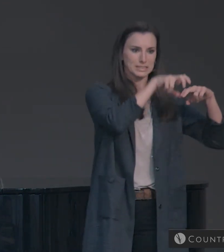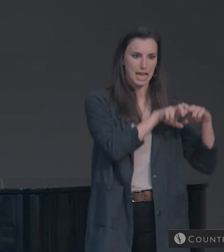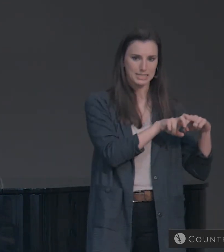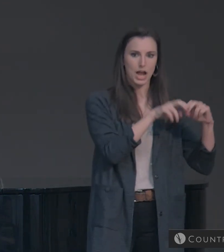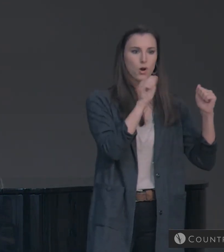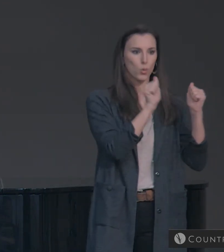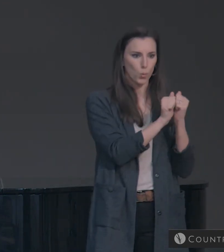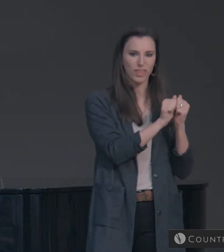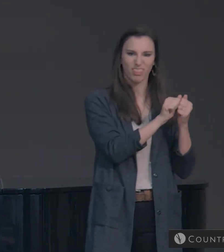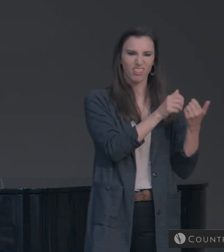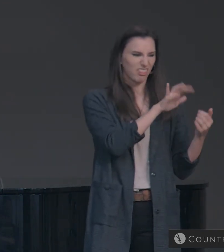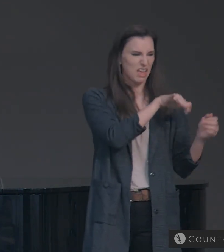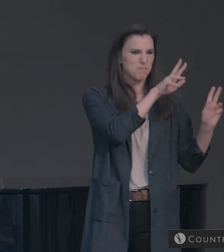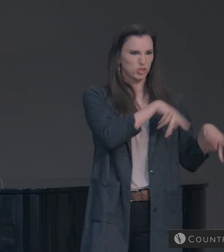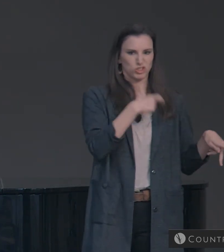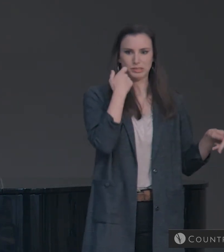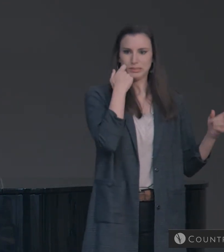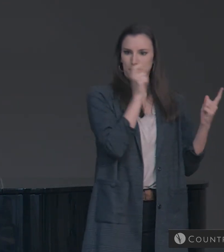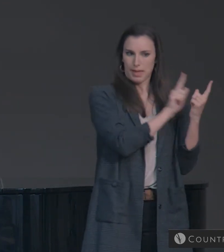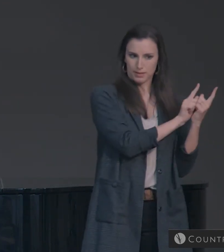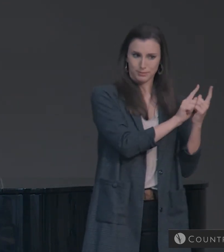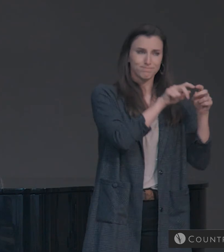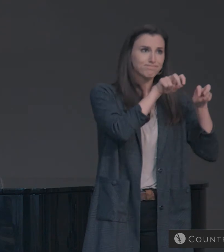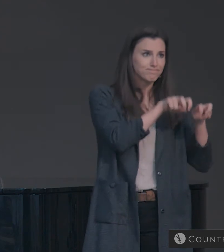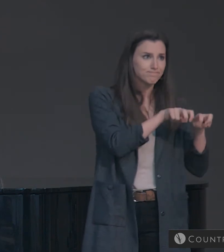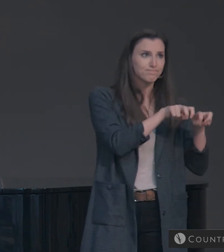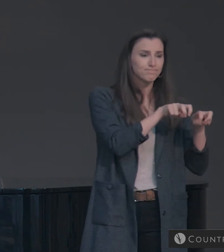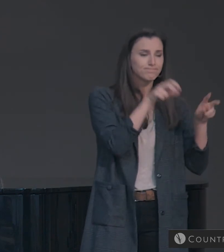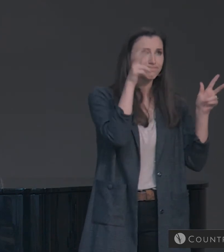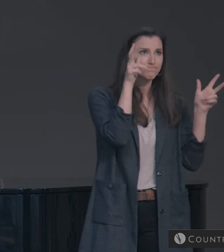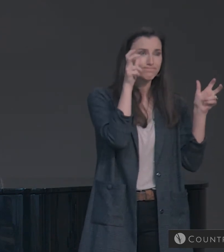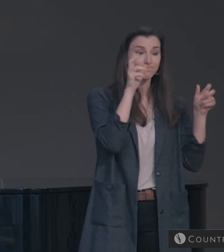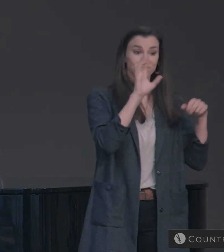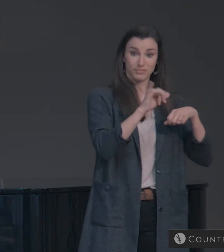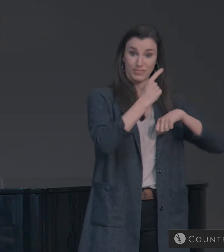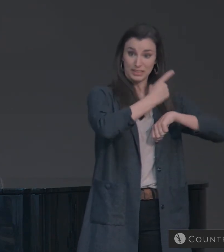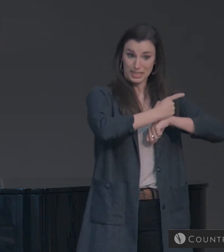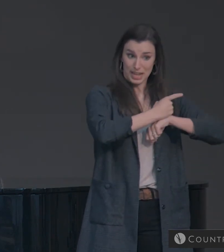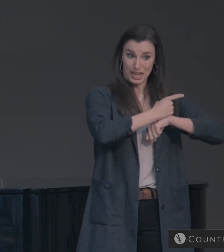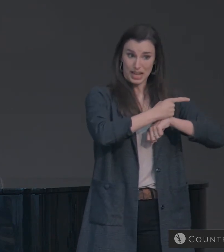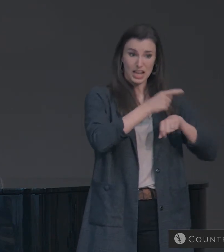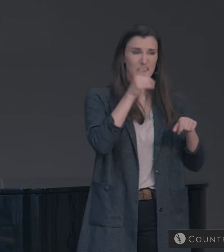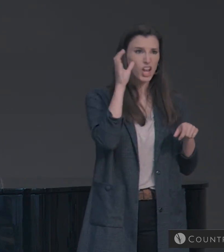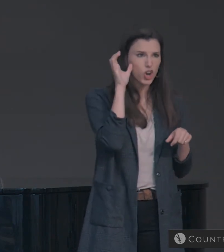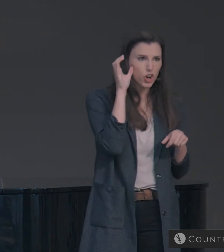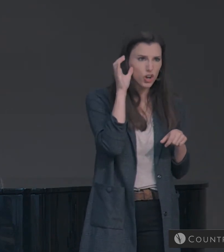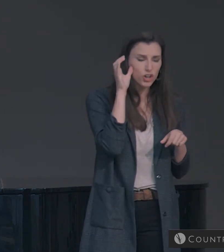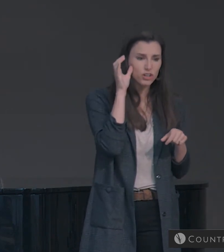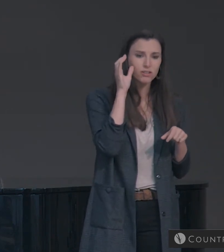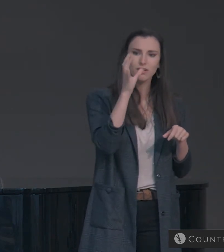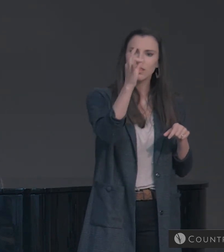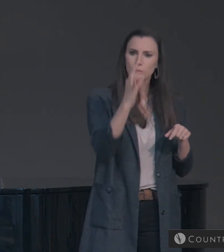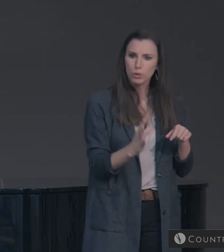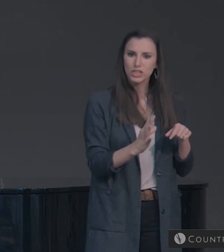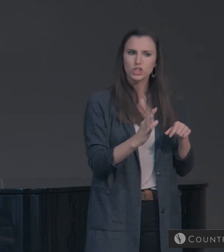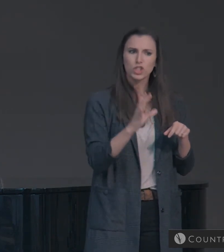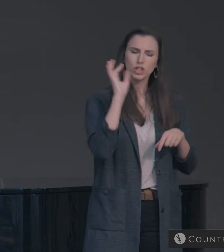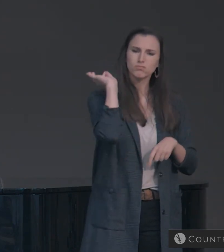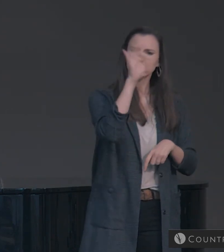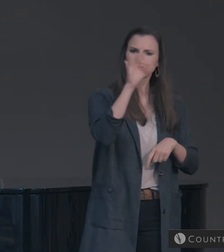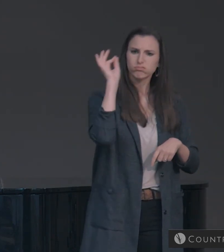pew with his new acquaintance. And that day, as he heard the words of the preacher up front,